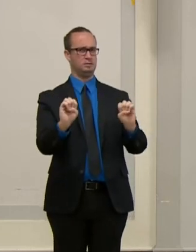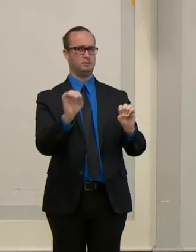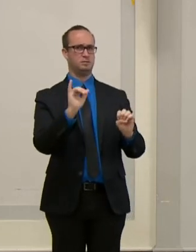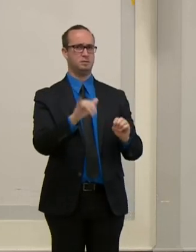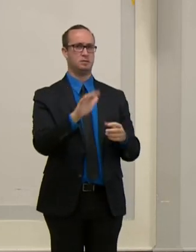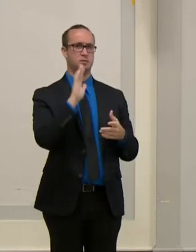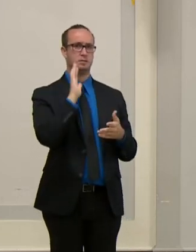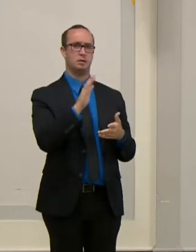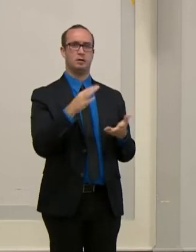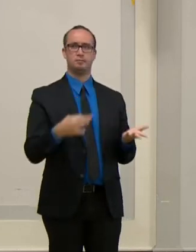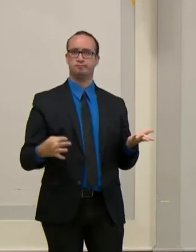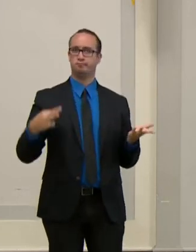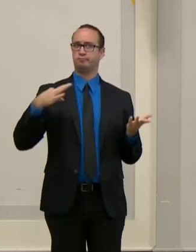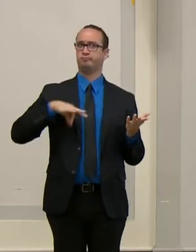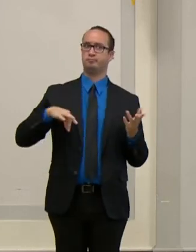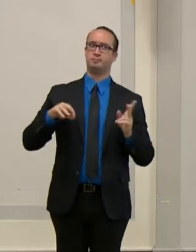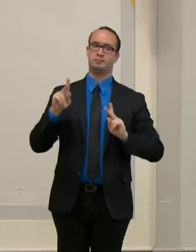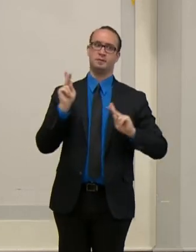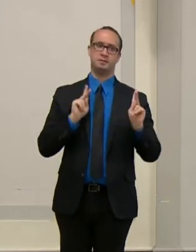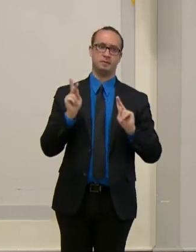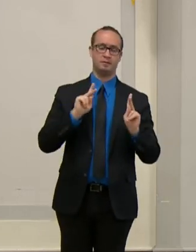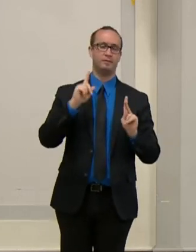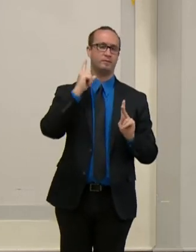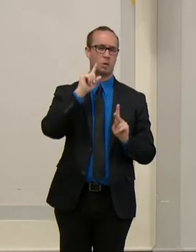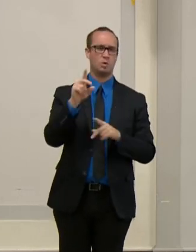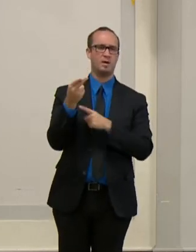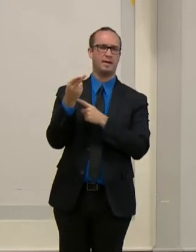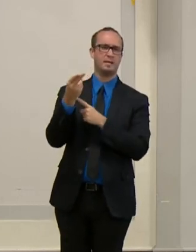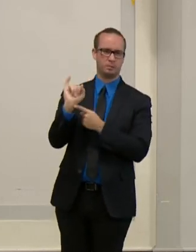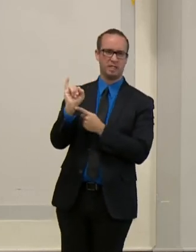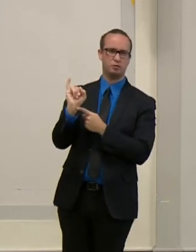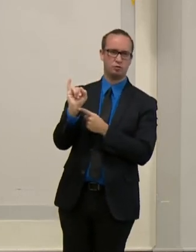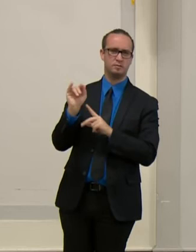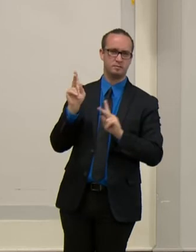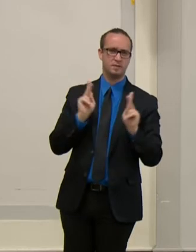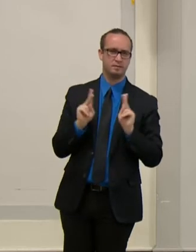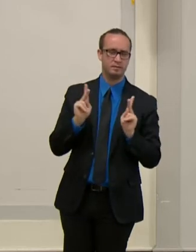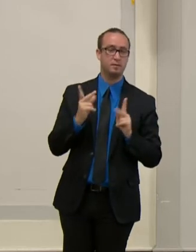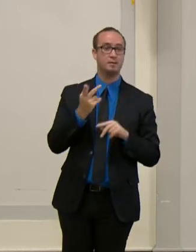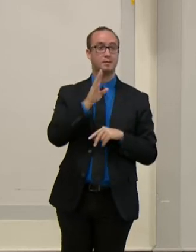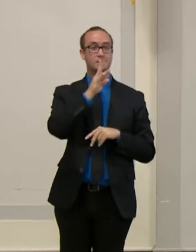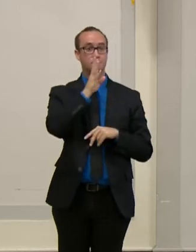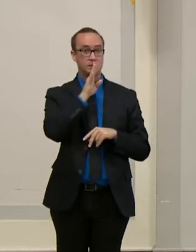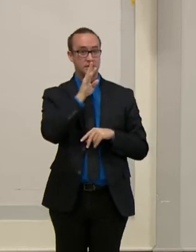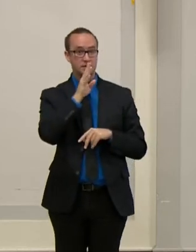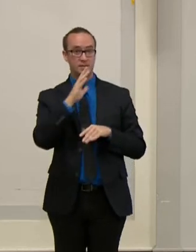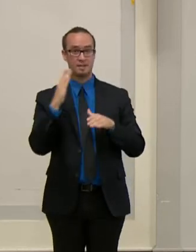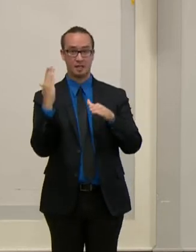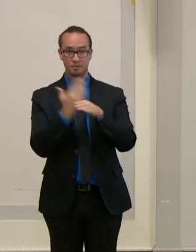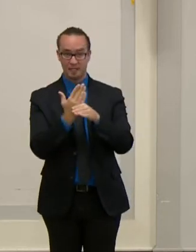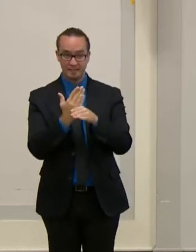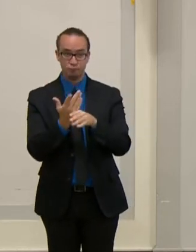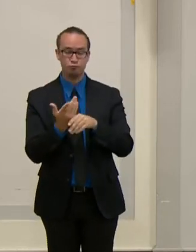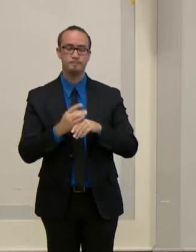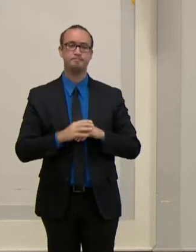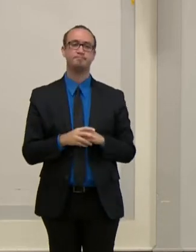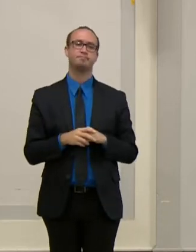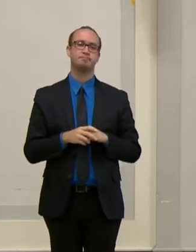those who are hearing impaired, speech impaired, and if your call may be put you at a greater risk.